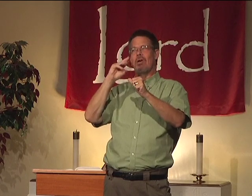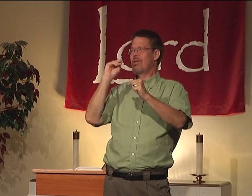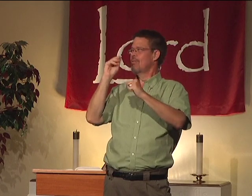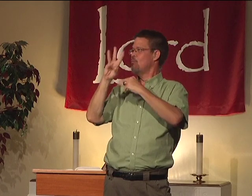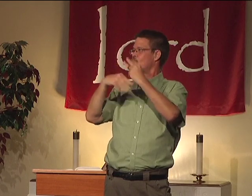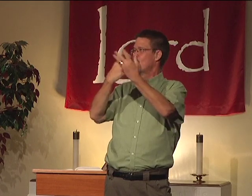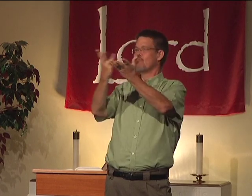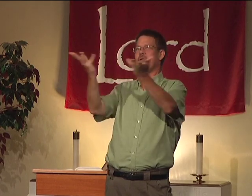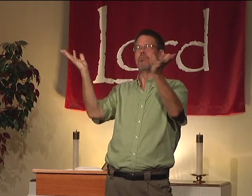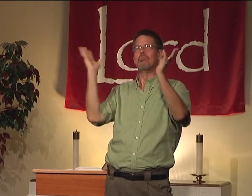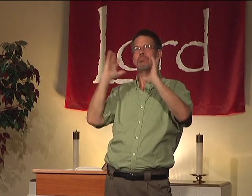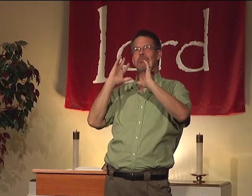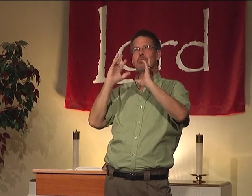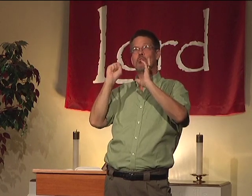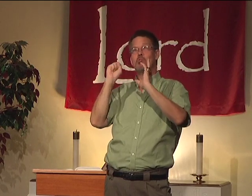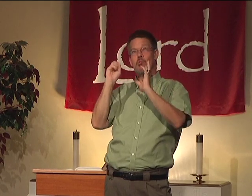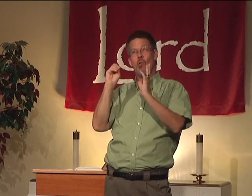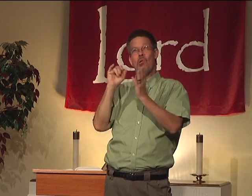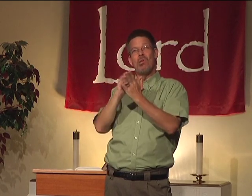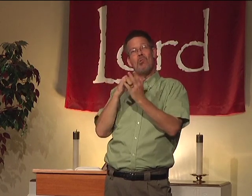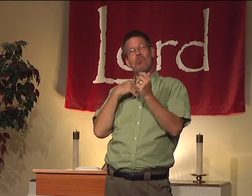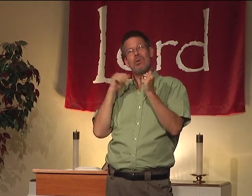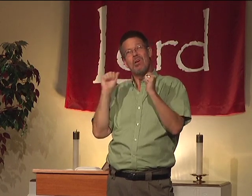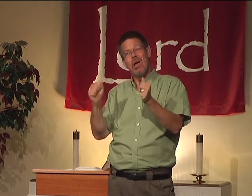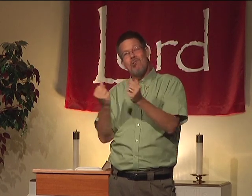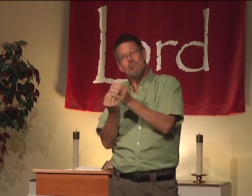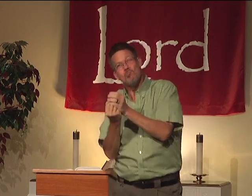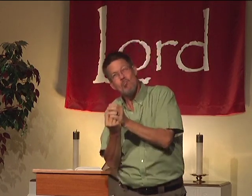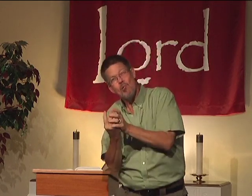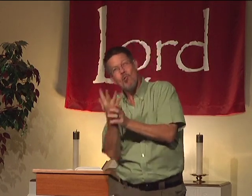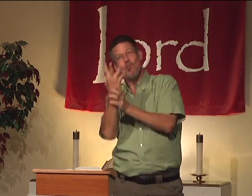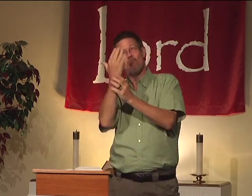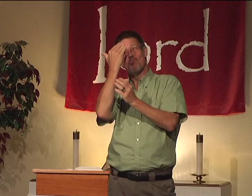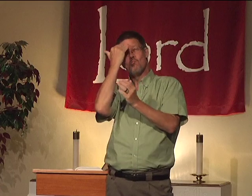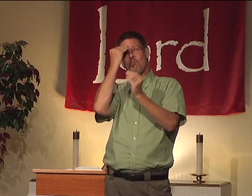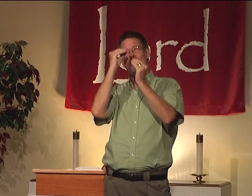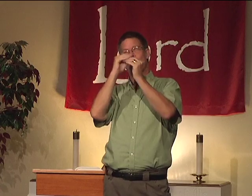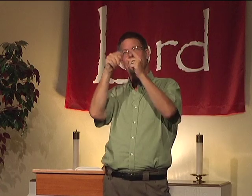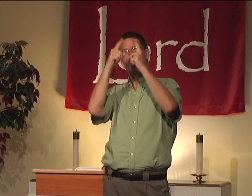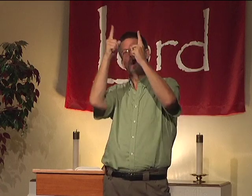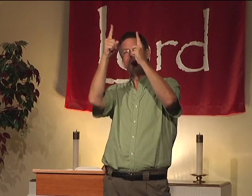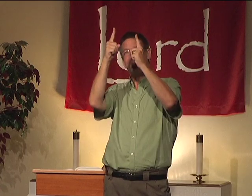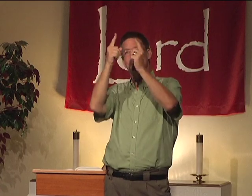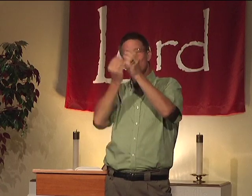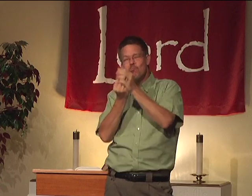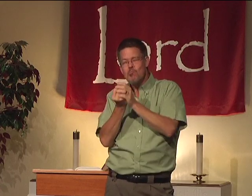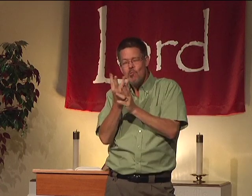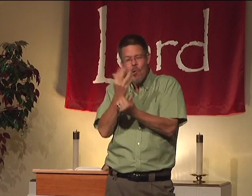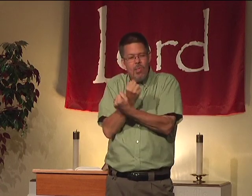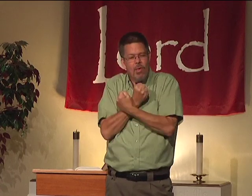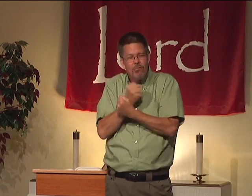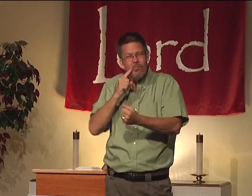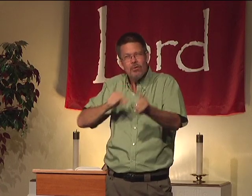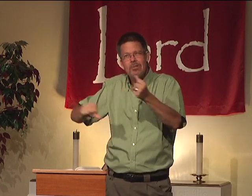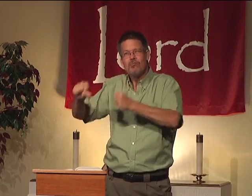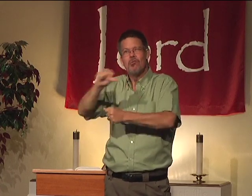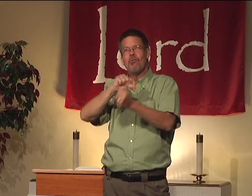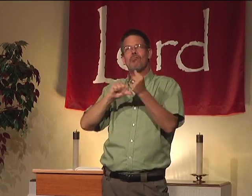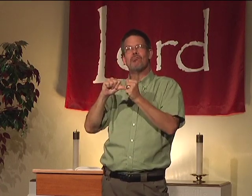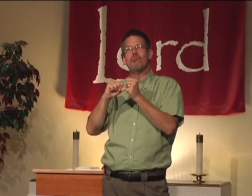for each other and pray for the world out there so that we can grow and know you more and grow in our love